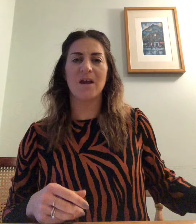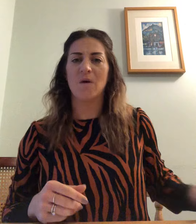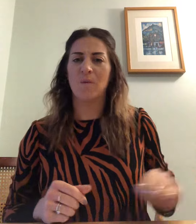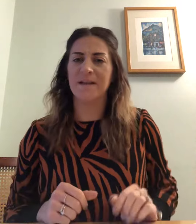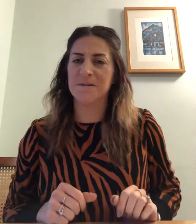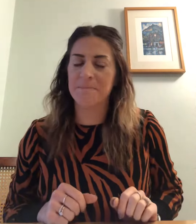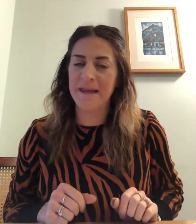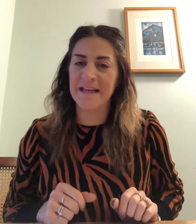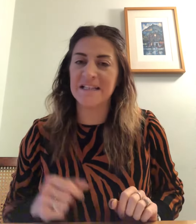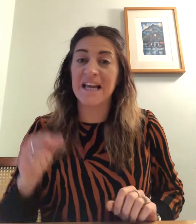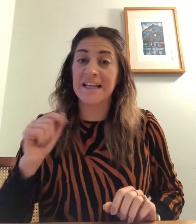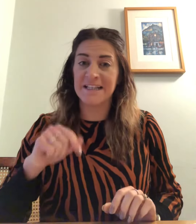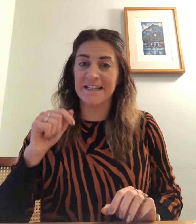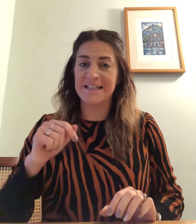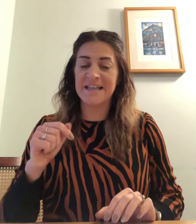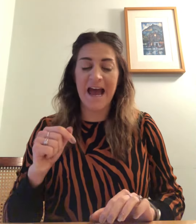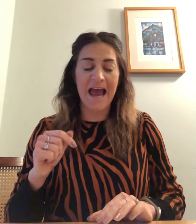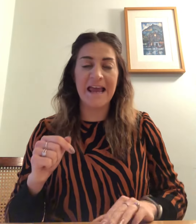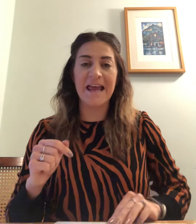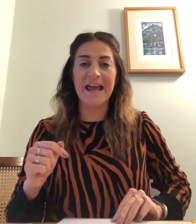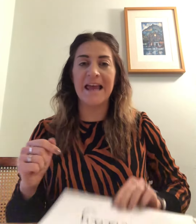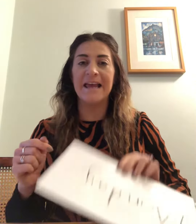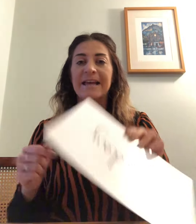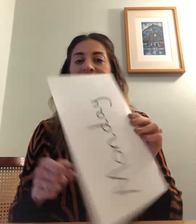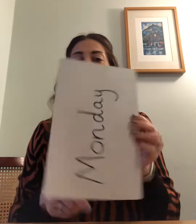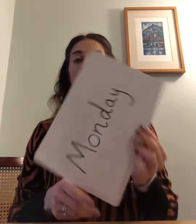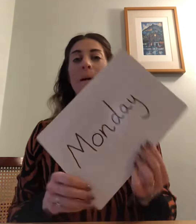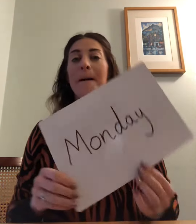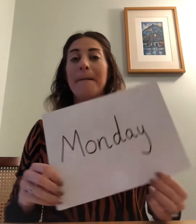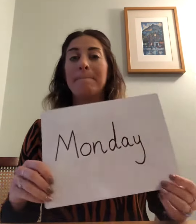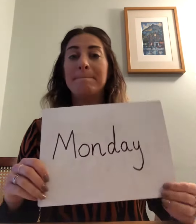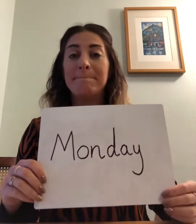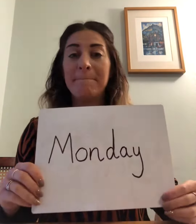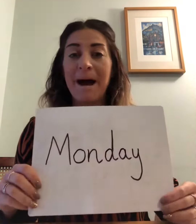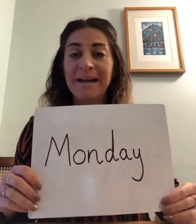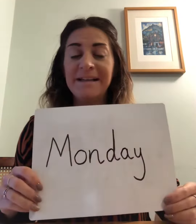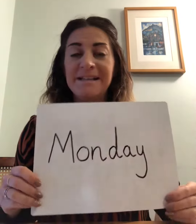Which means today is Monday.